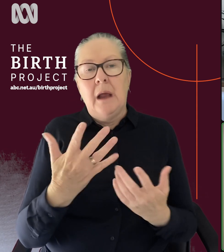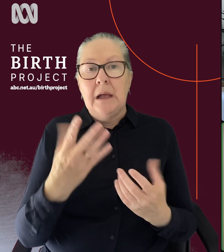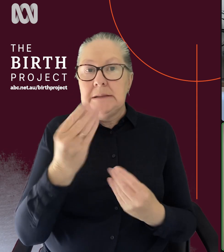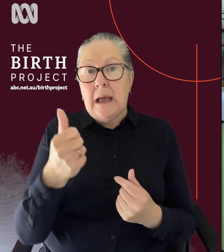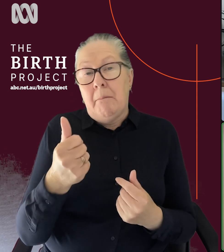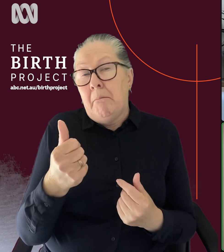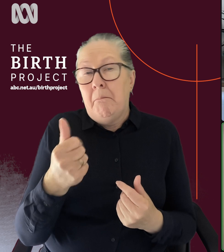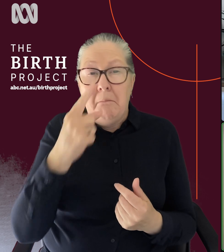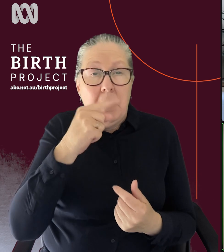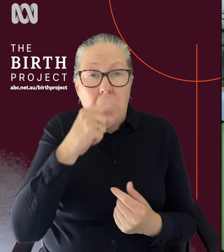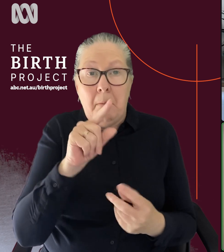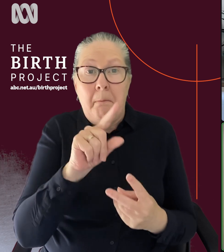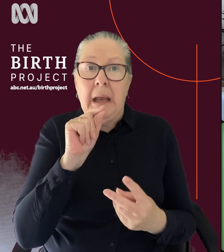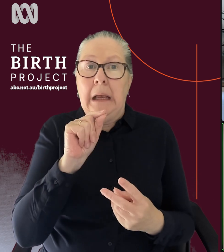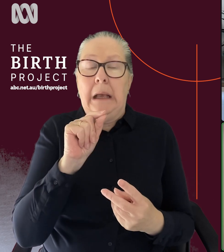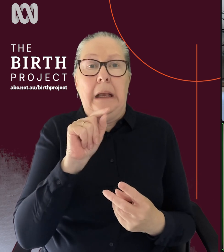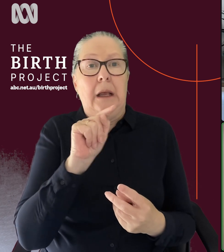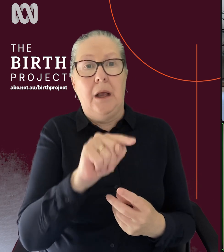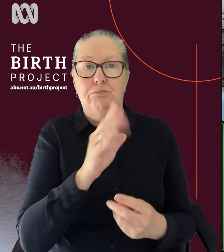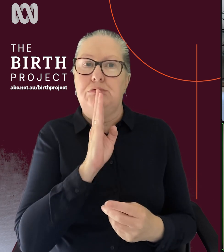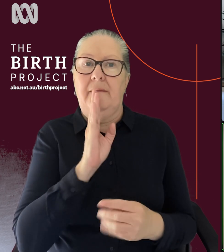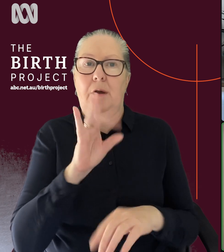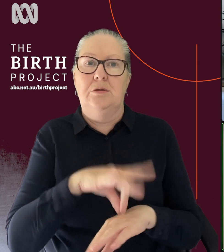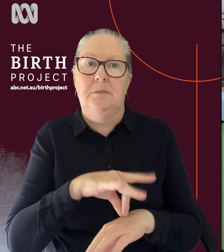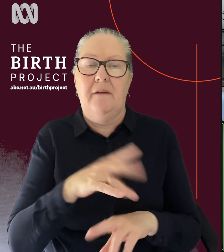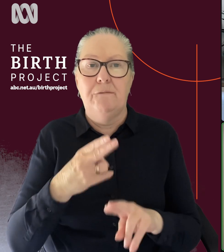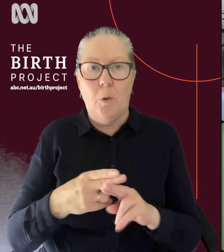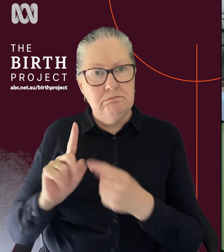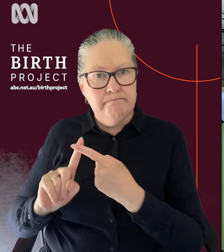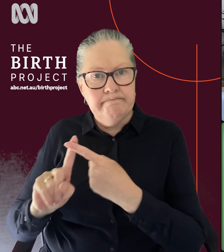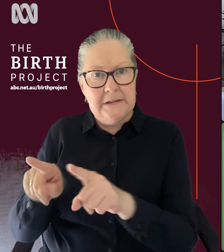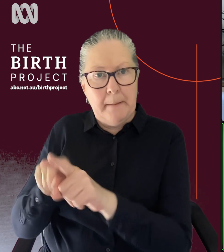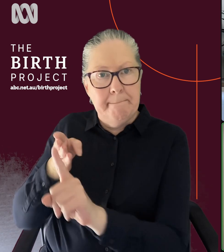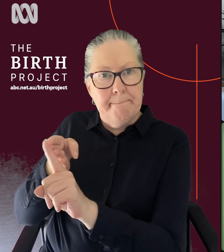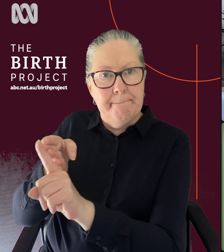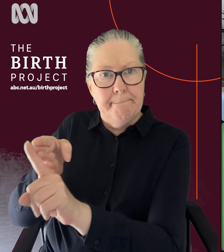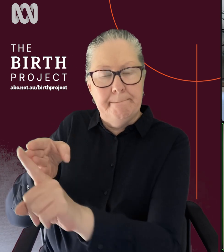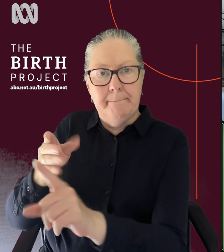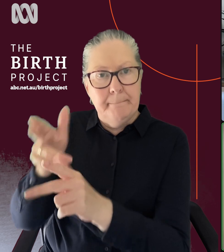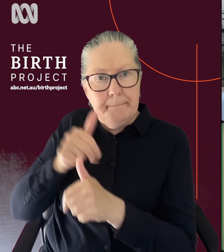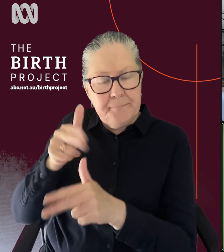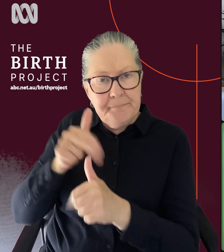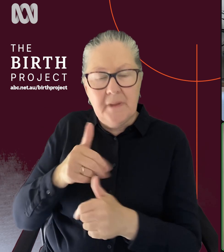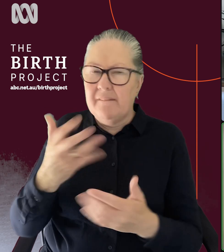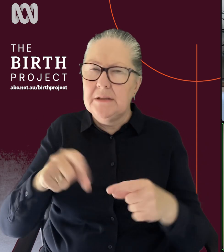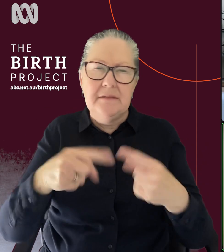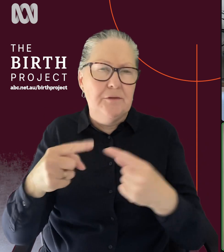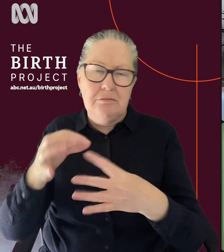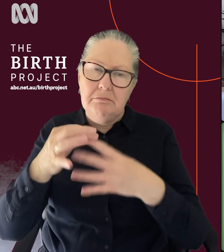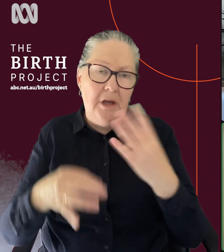pick the private model for that continuity of care or they want, there's a myriad of things that are different. If you're in the public system, you're